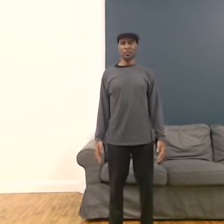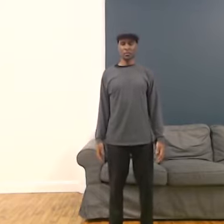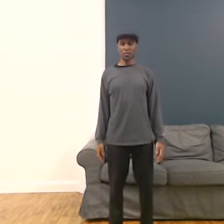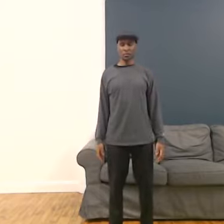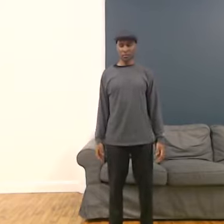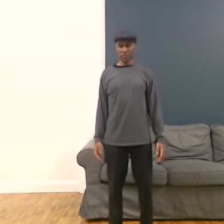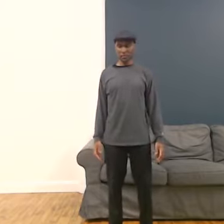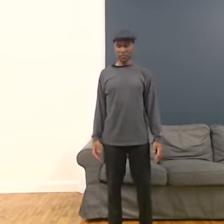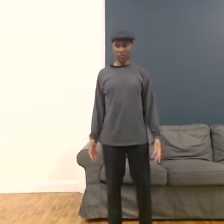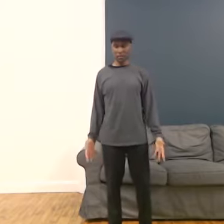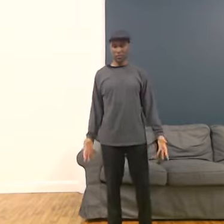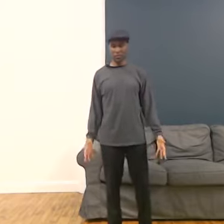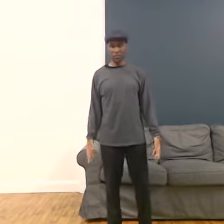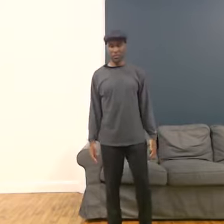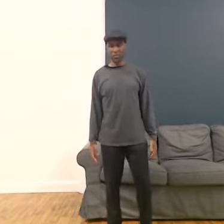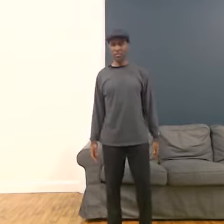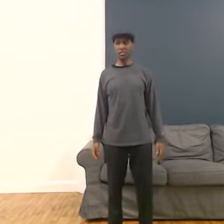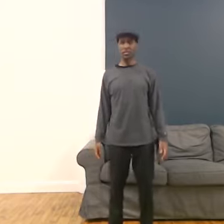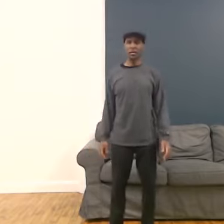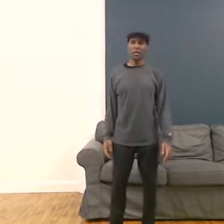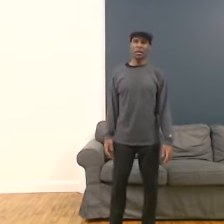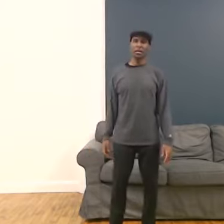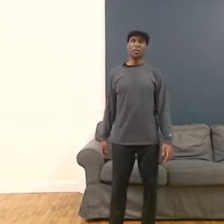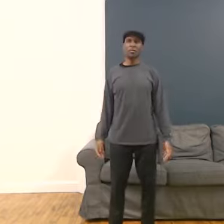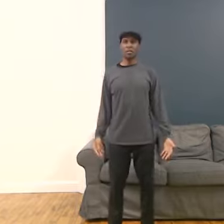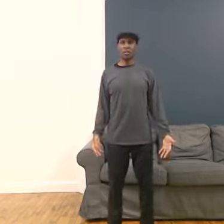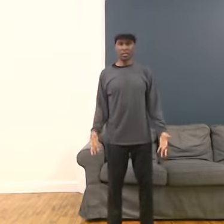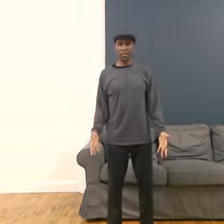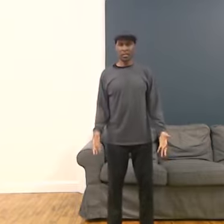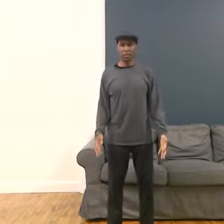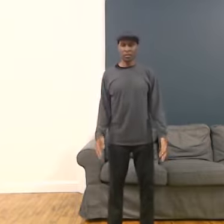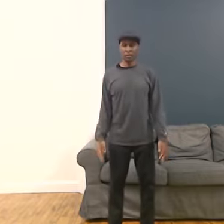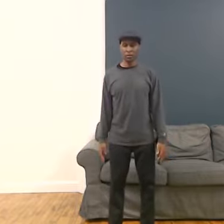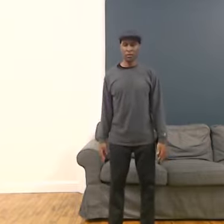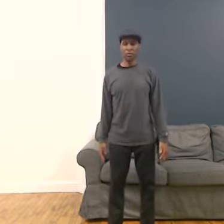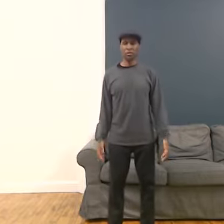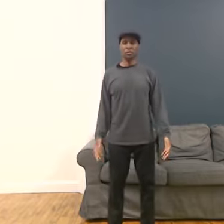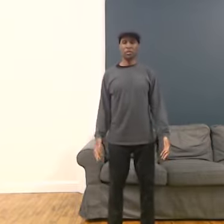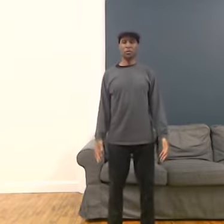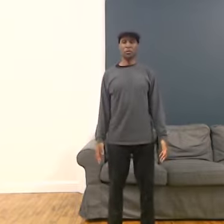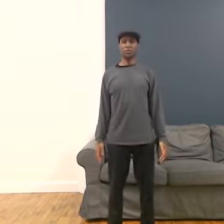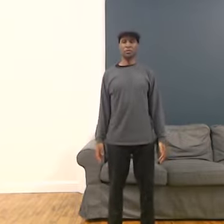comfortable at this moment. If you're comfortable with stillness, you can take time to turn inwards.